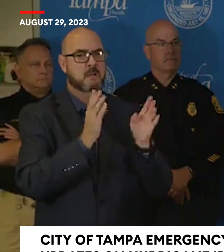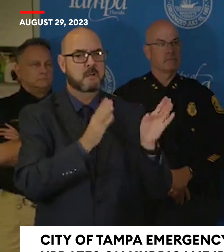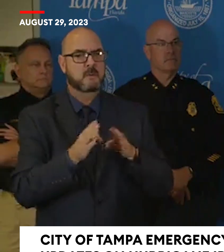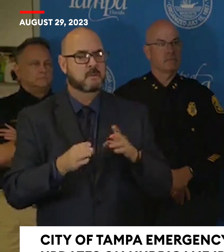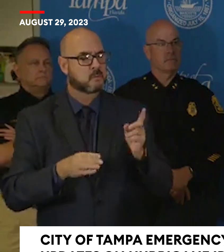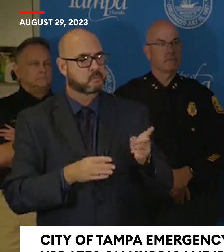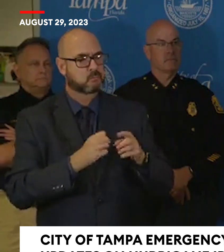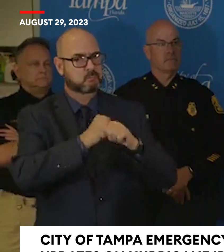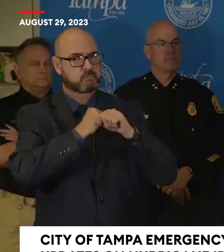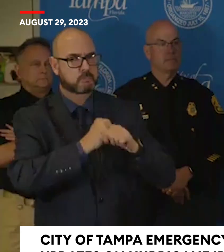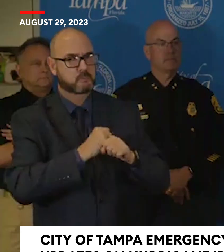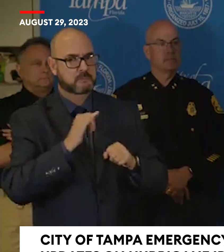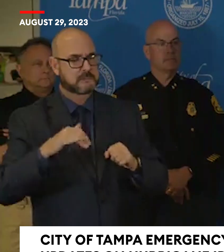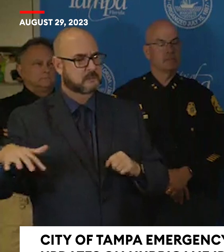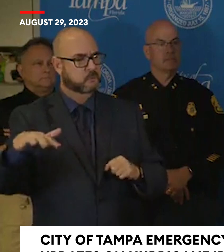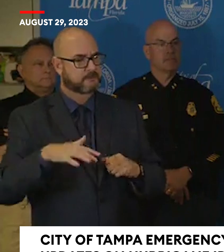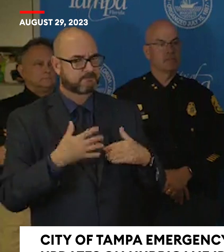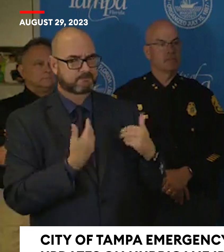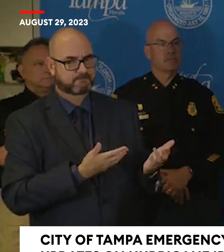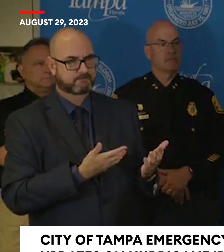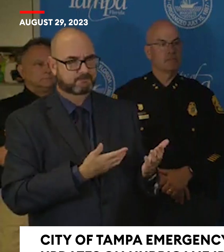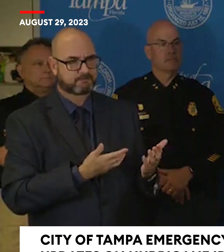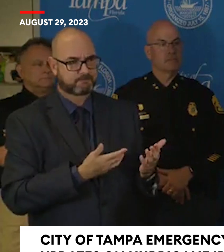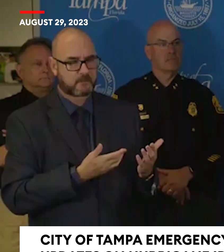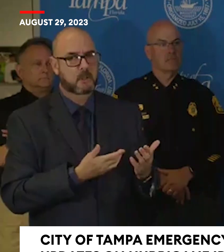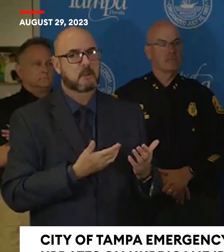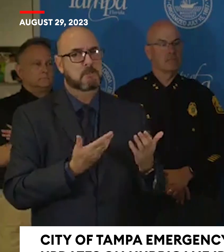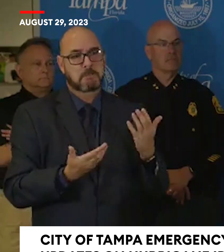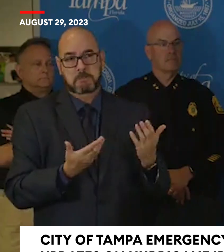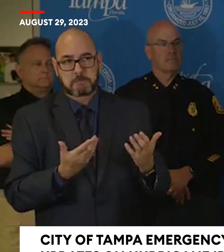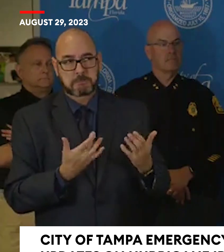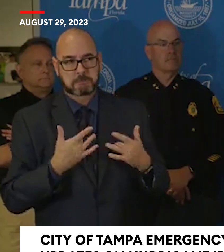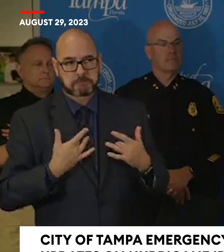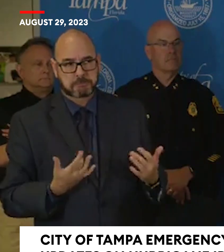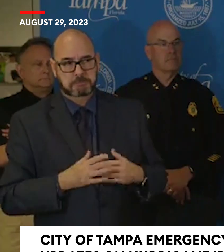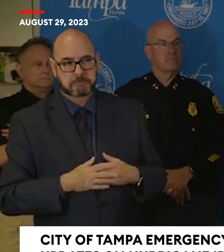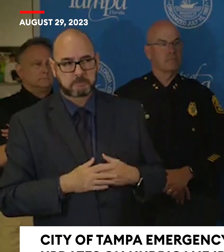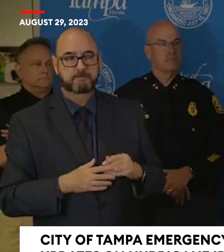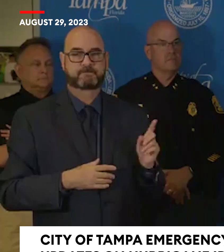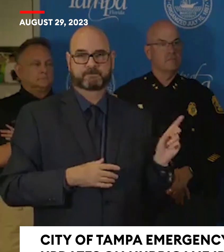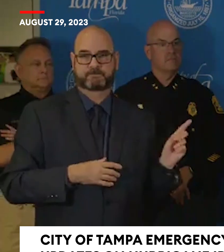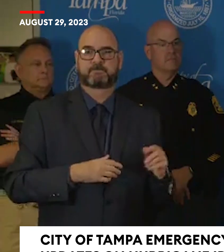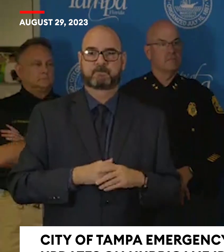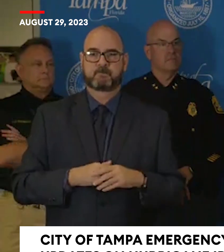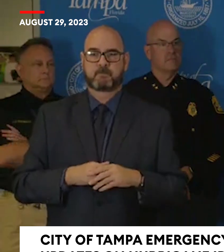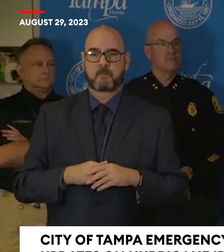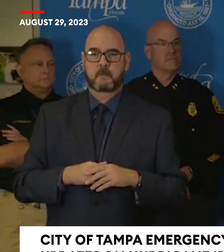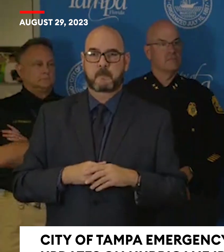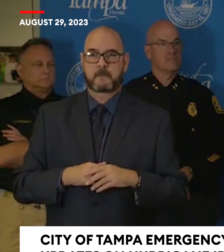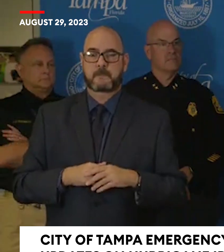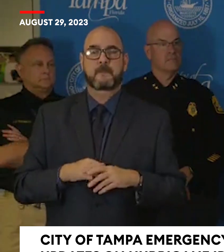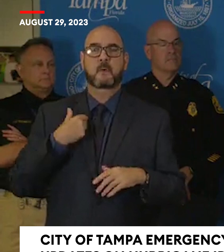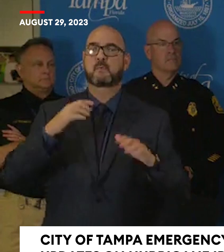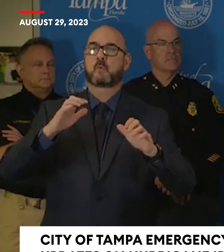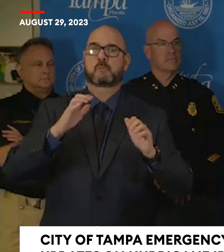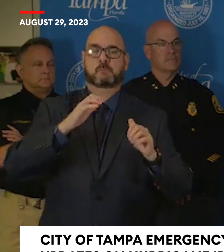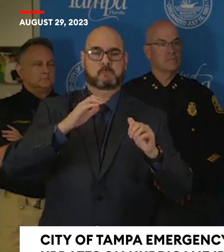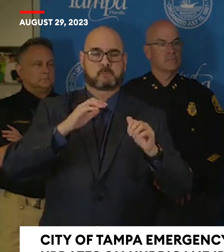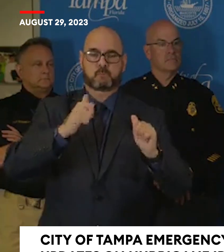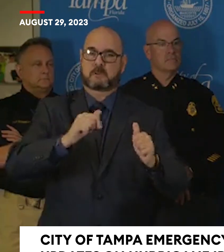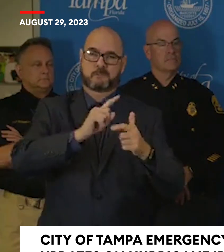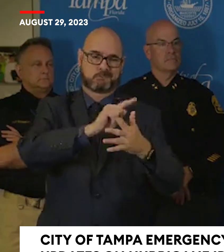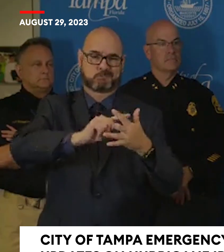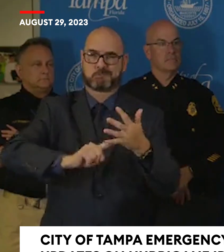see flooding a lot can at least see a minimal impact? Well, we have done what we can there. As I said, we prepare